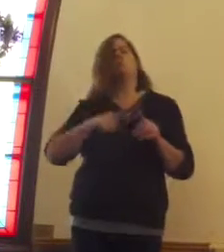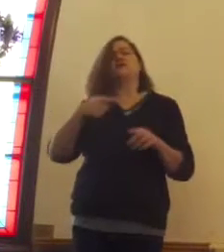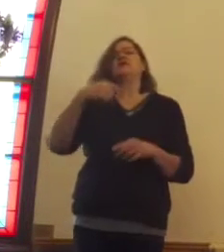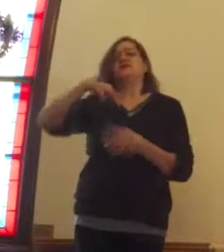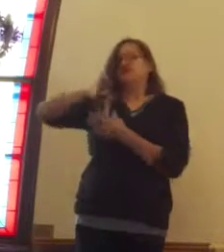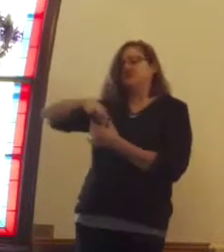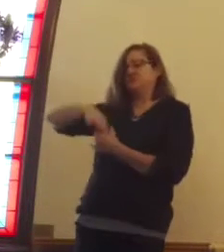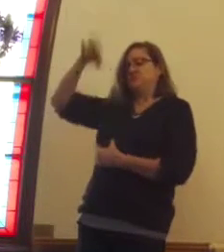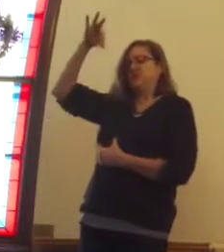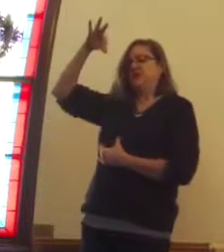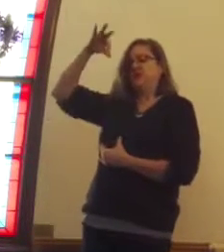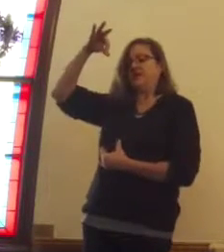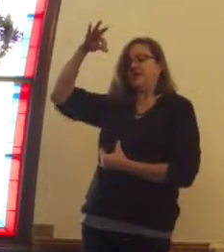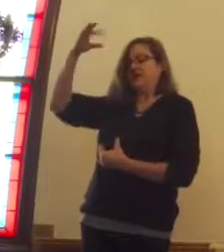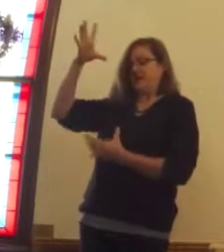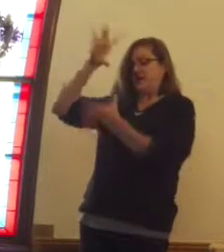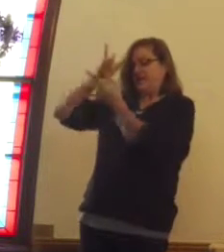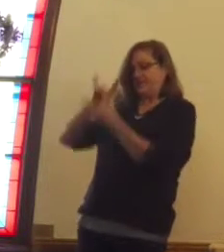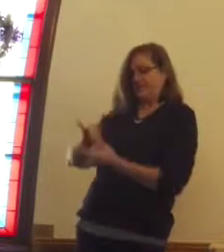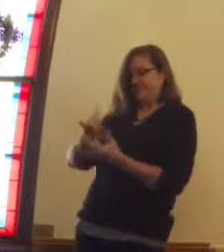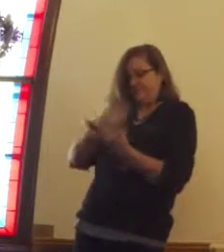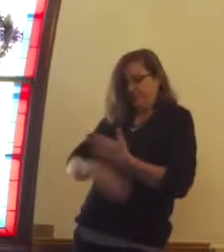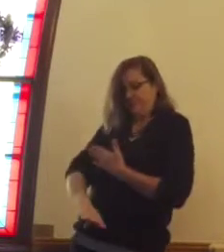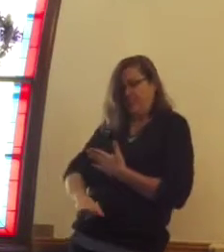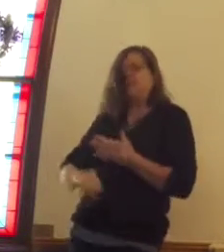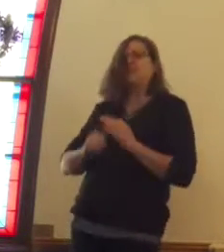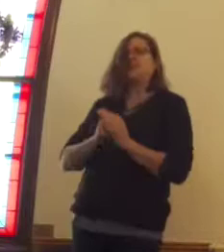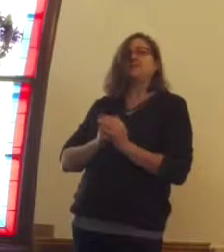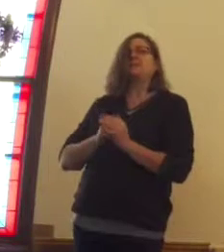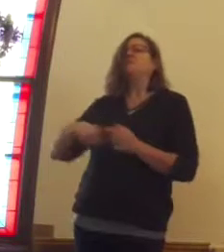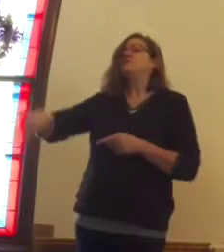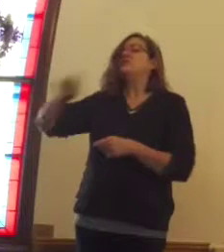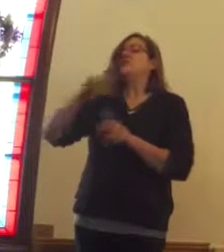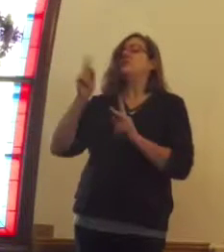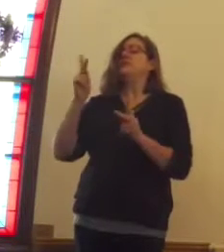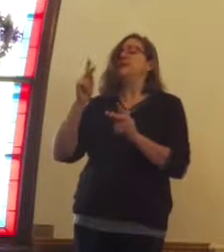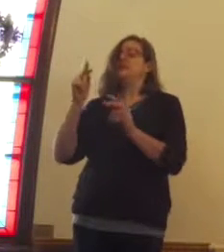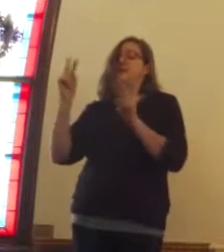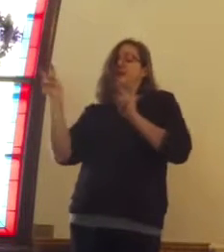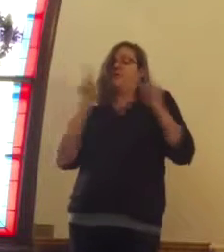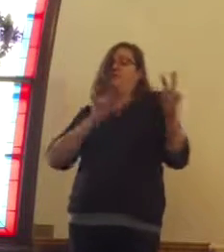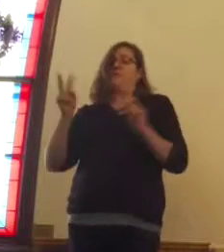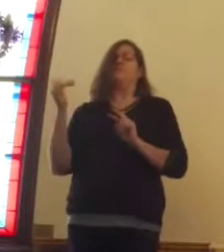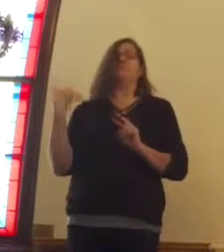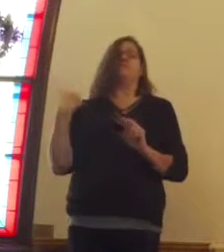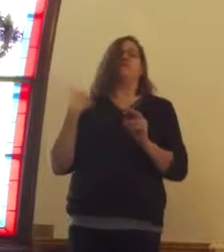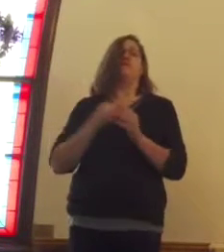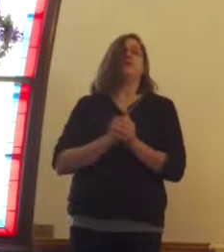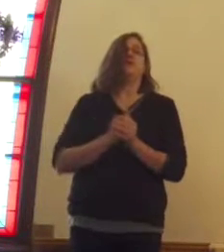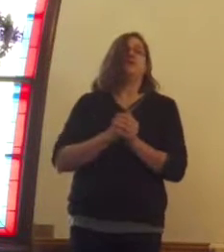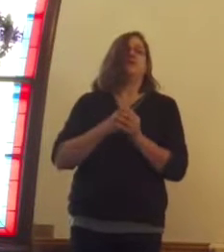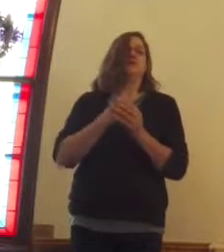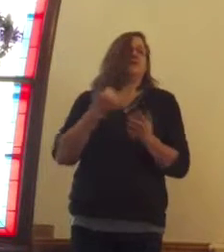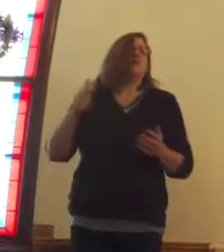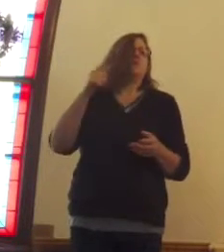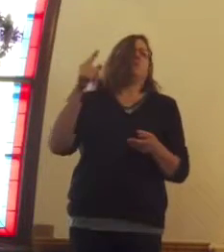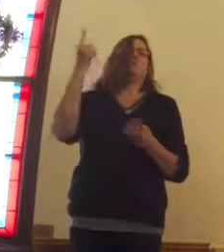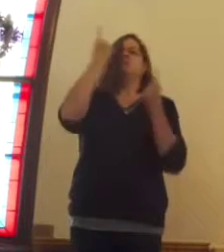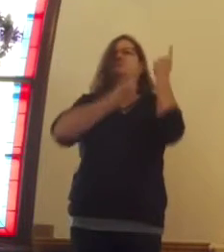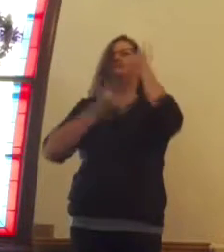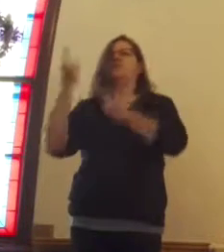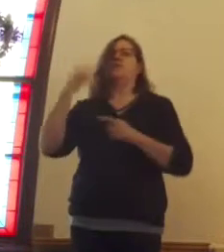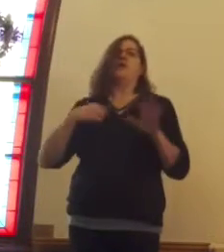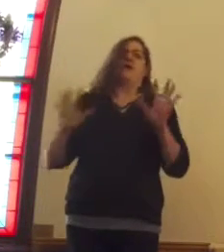and just as the prophets had predicted previously, what happened. And I think at any time, anybody would freak out saying,